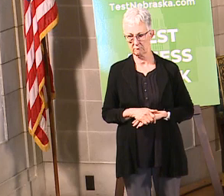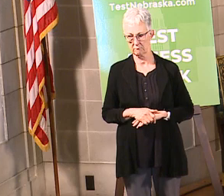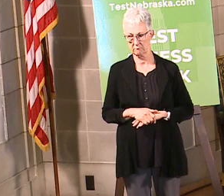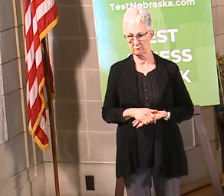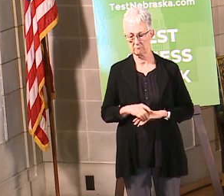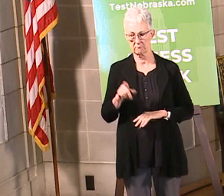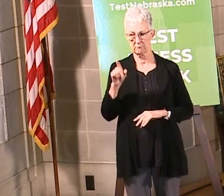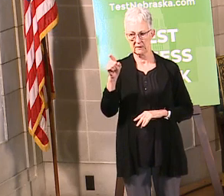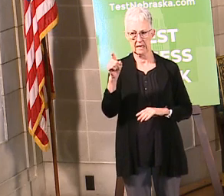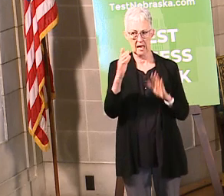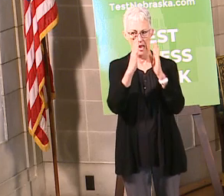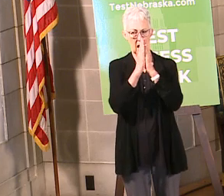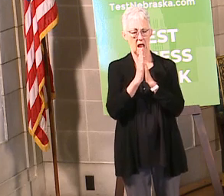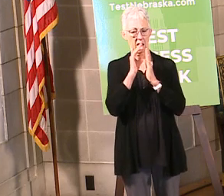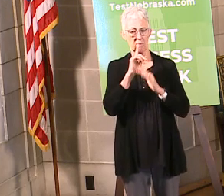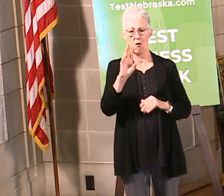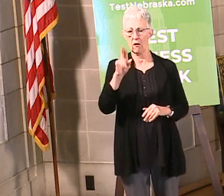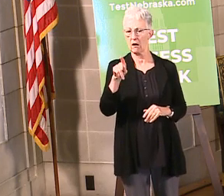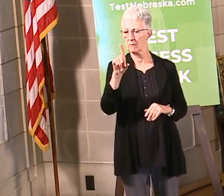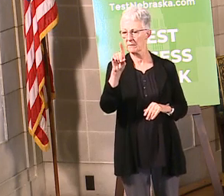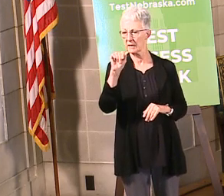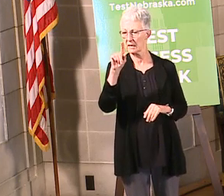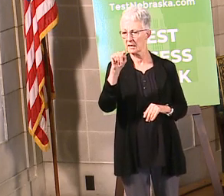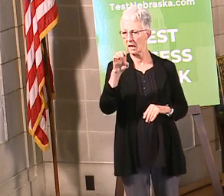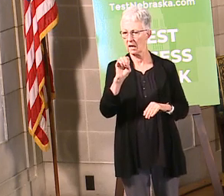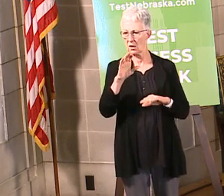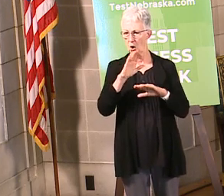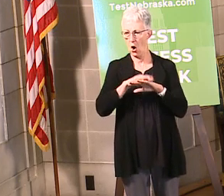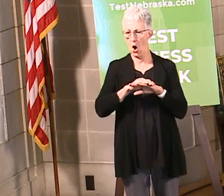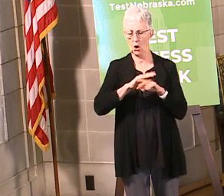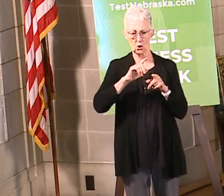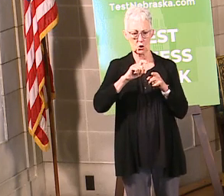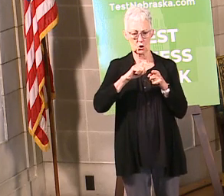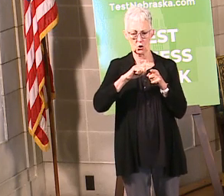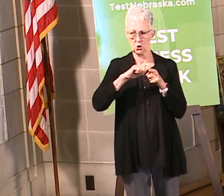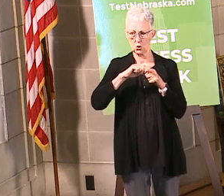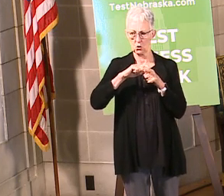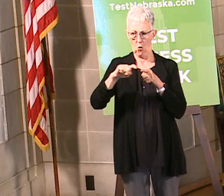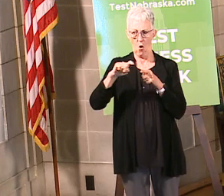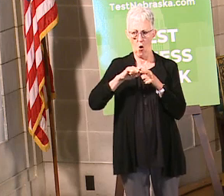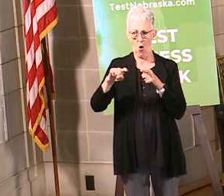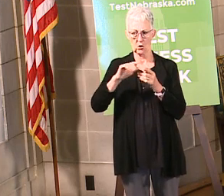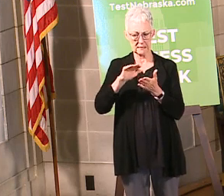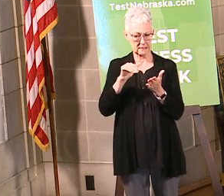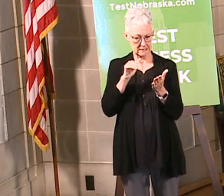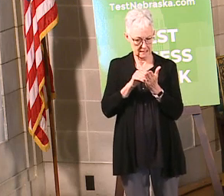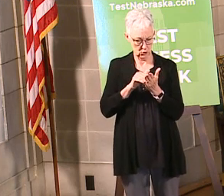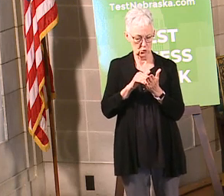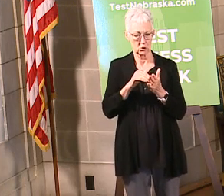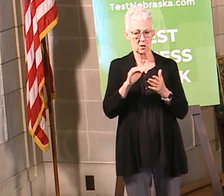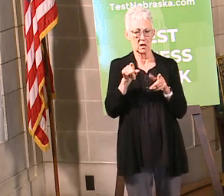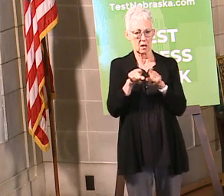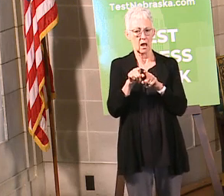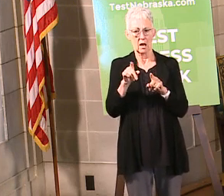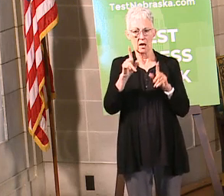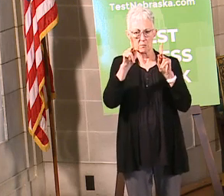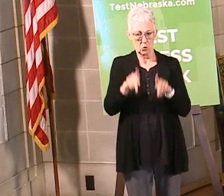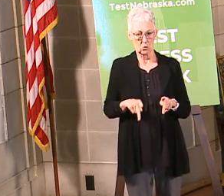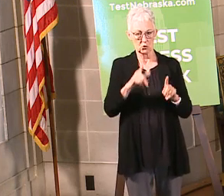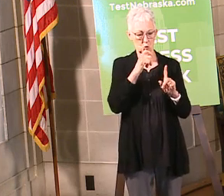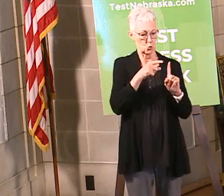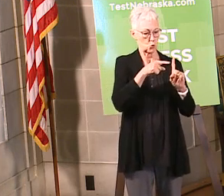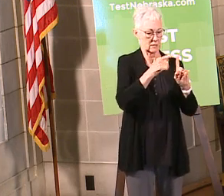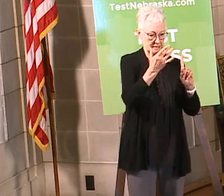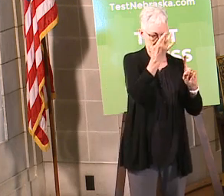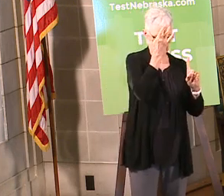you kind of get an update on how that progression has been and what the feedback has been from the people that have been reached out to and, like, how that self-isolation has been